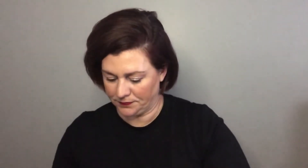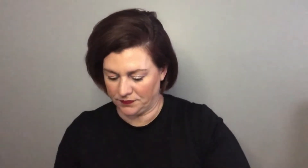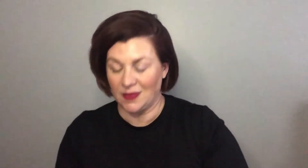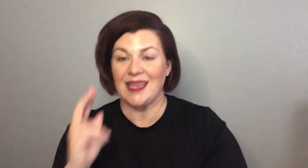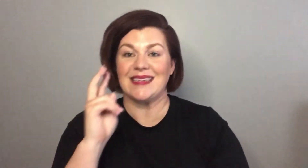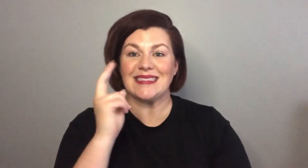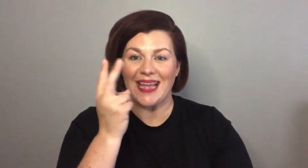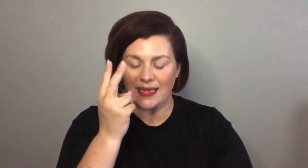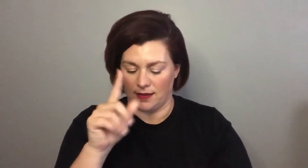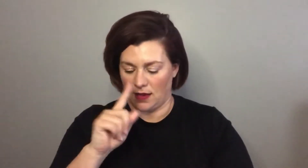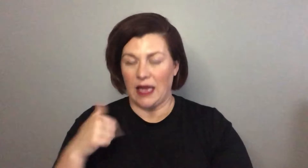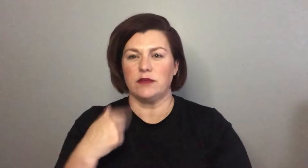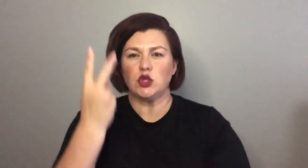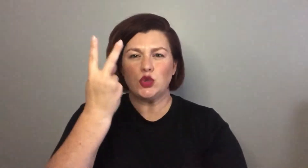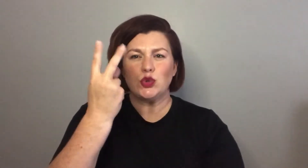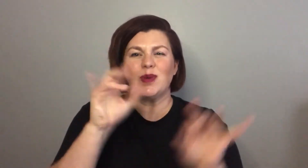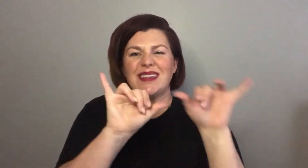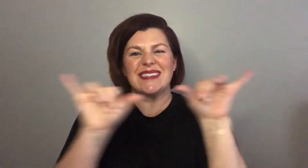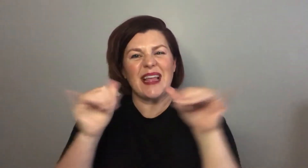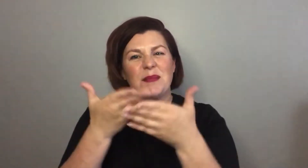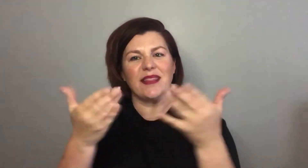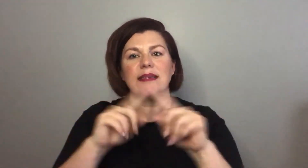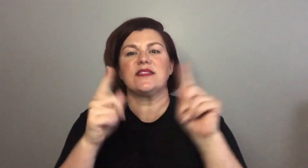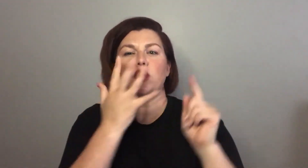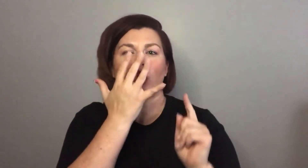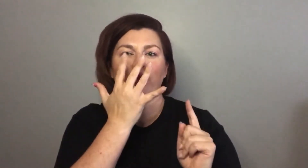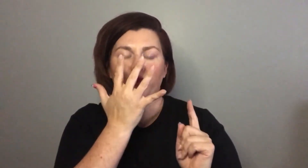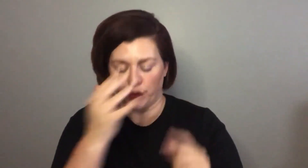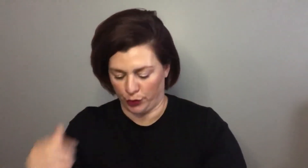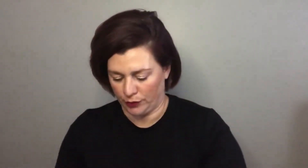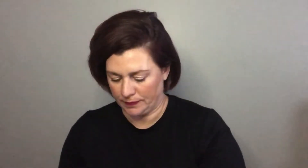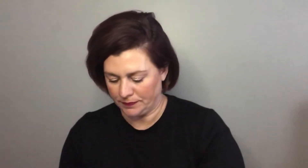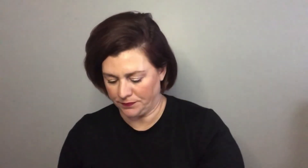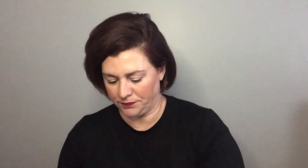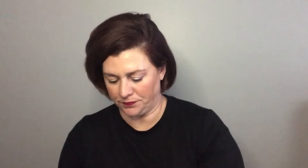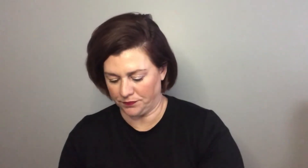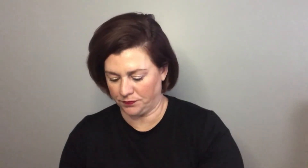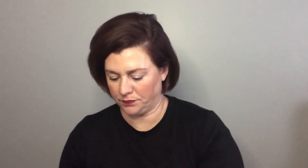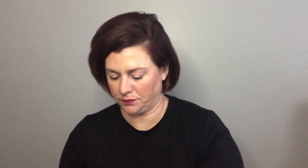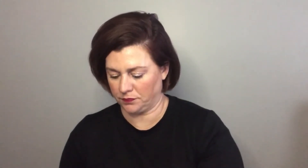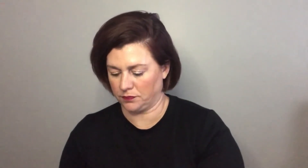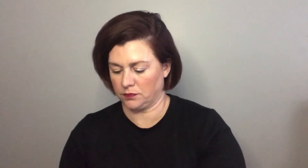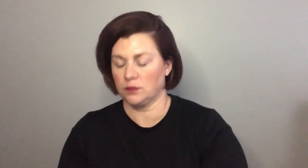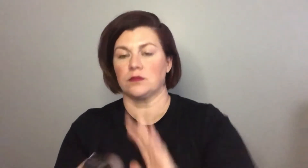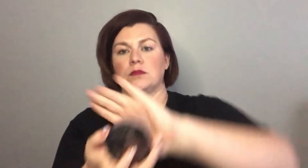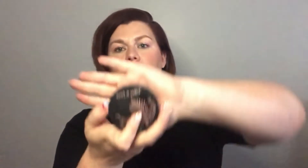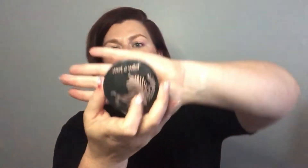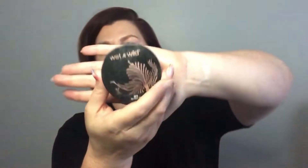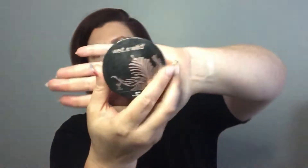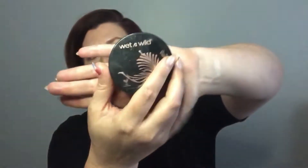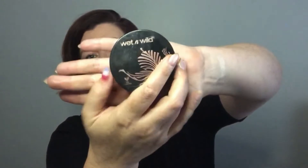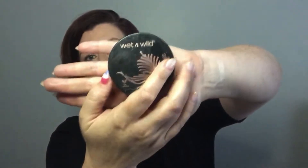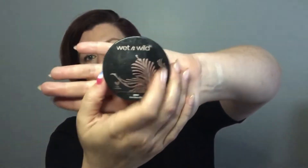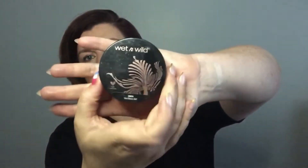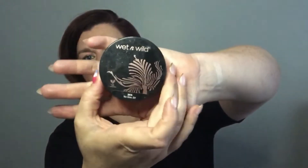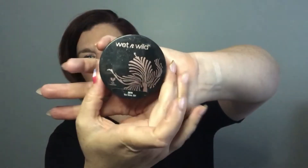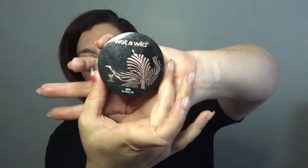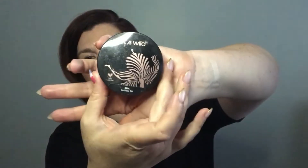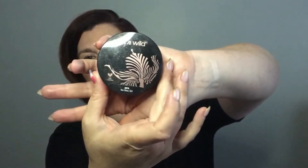so I'm gonna be using that now the second one is two of the same with just different colors